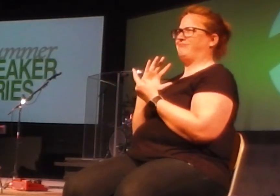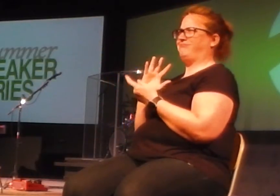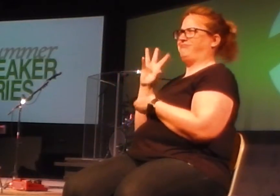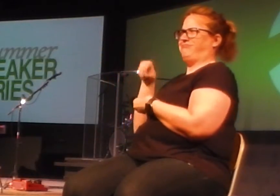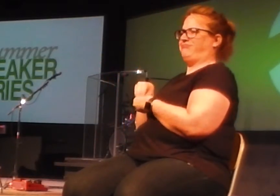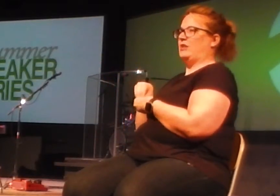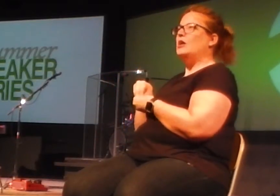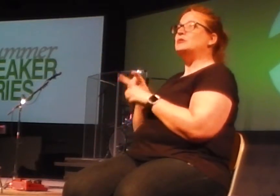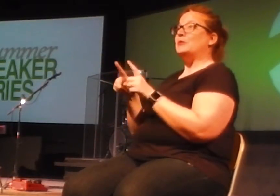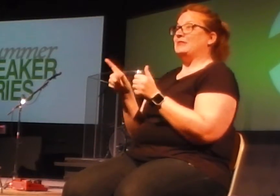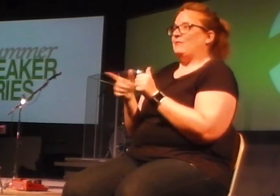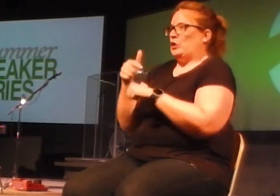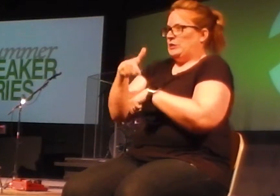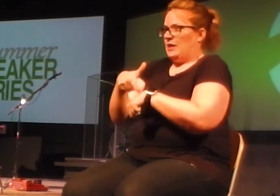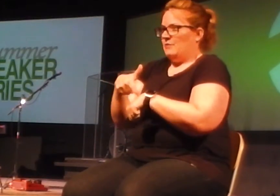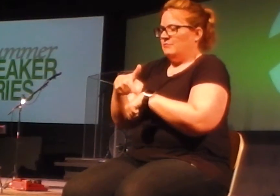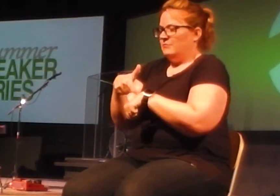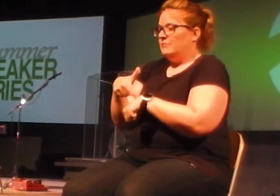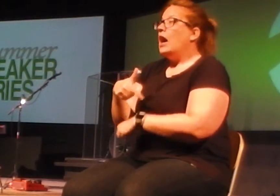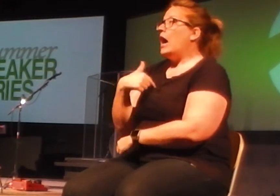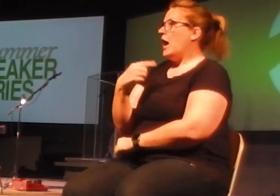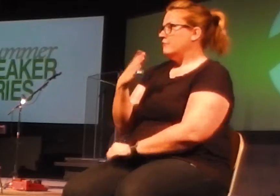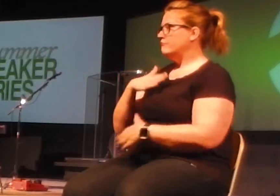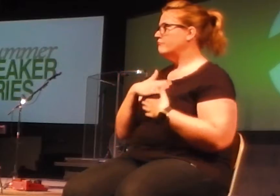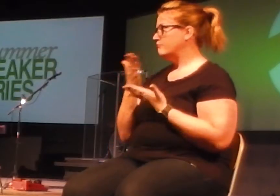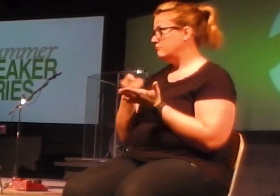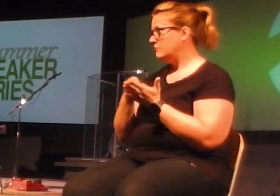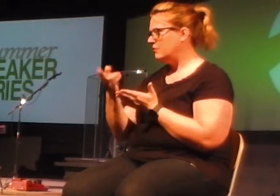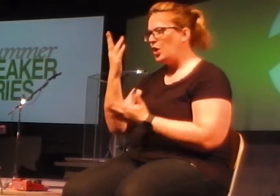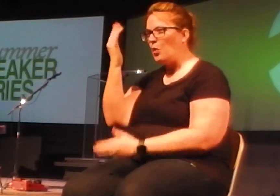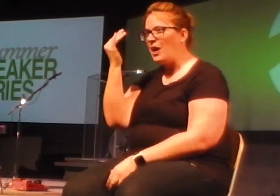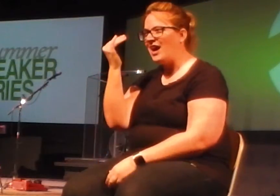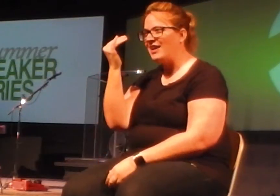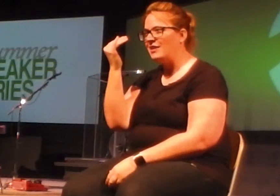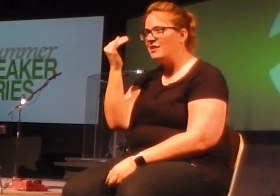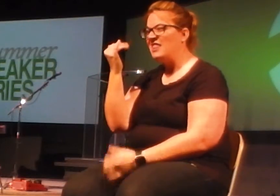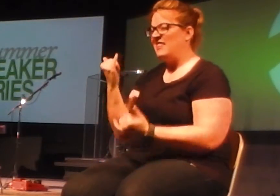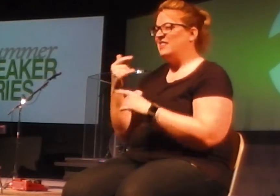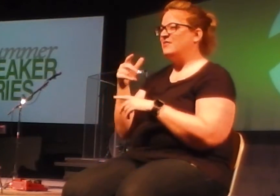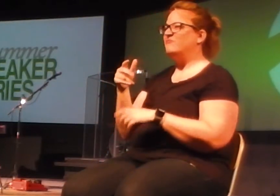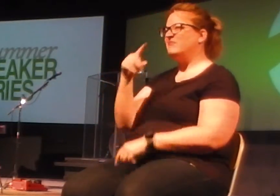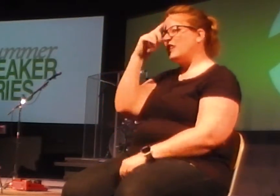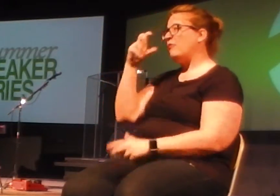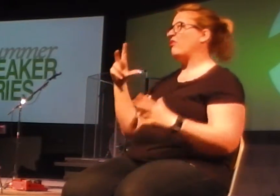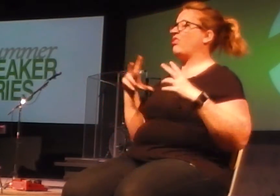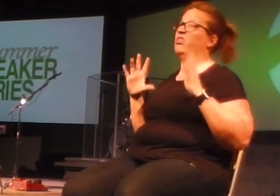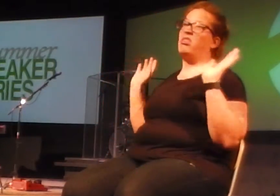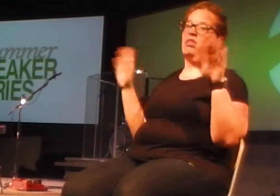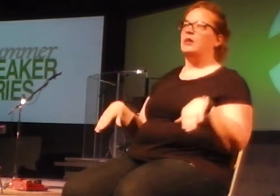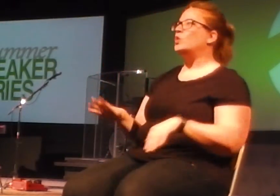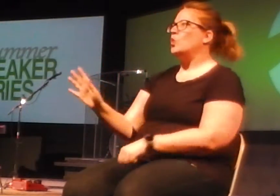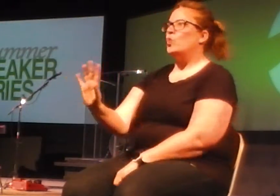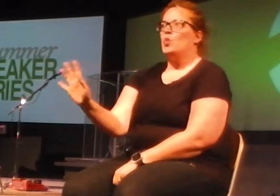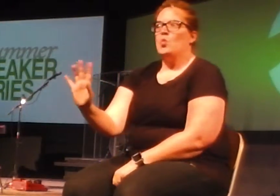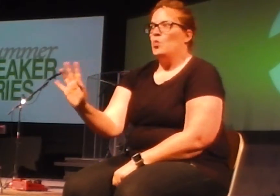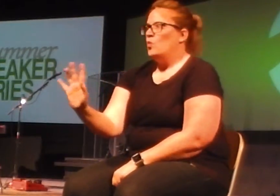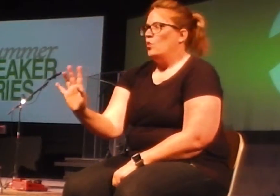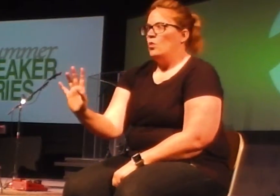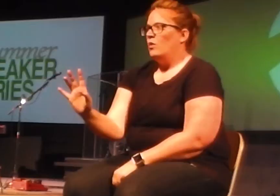first for us. And the reason I tell you that is to say don't check out this summer. There's going to be some things that are said